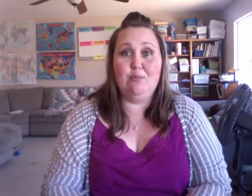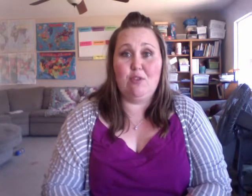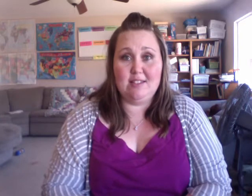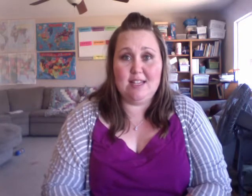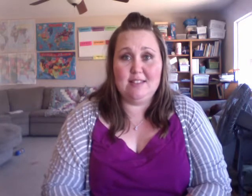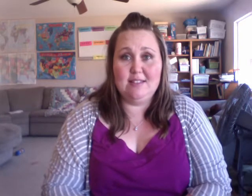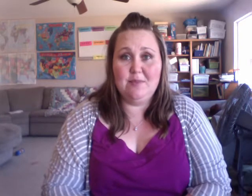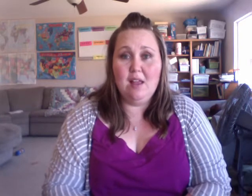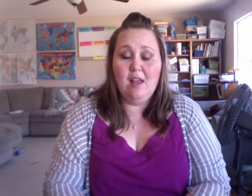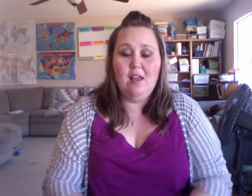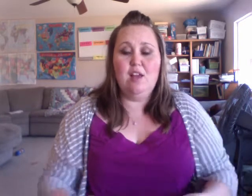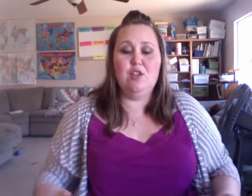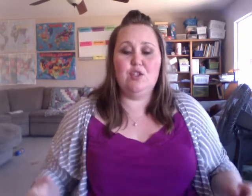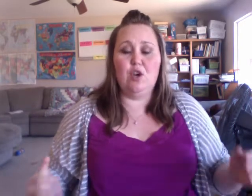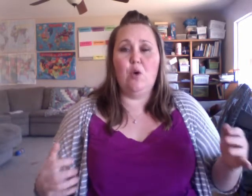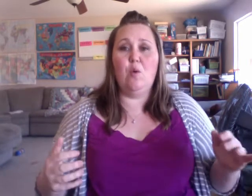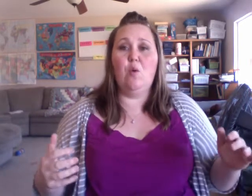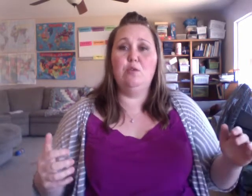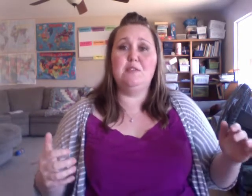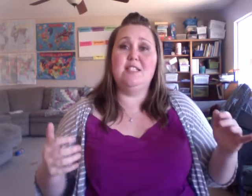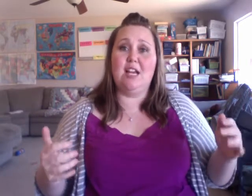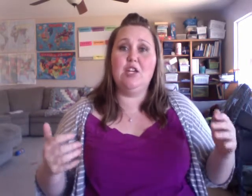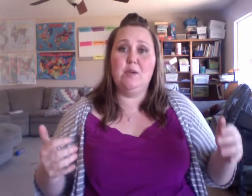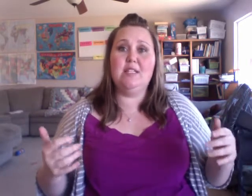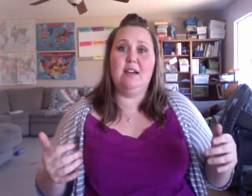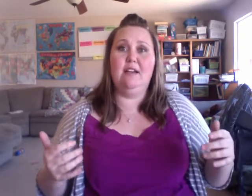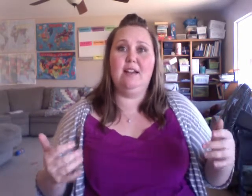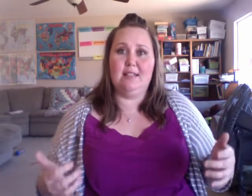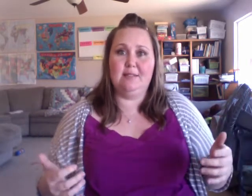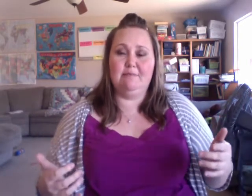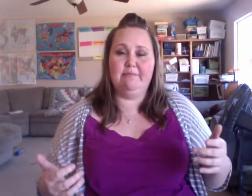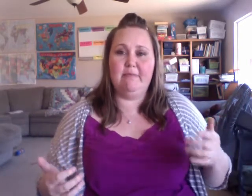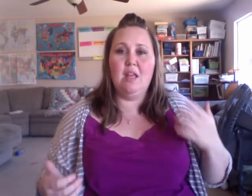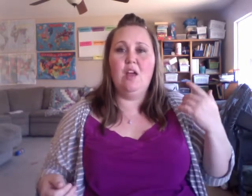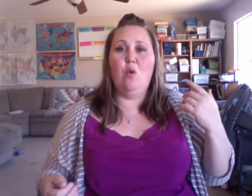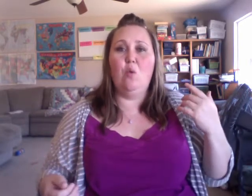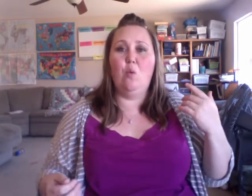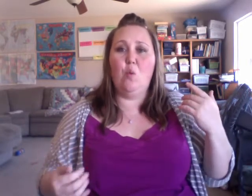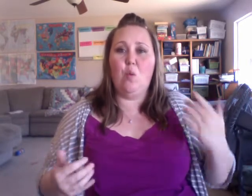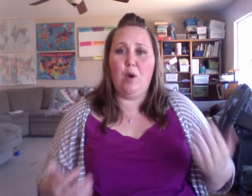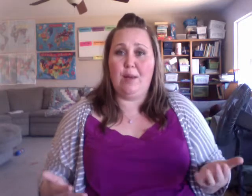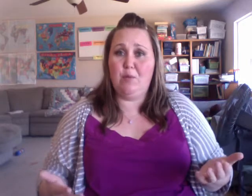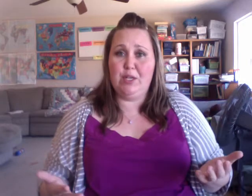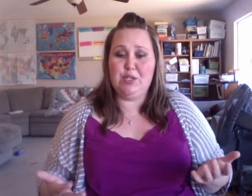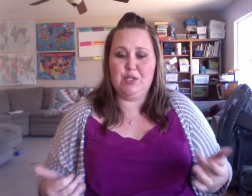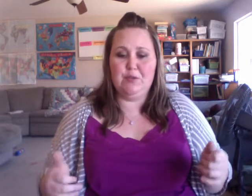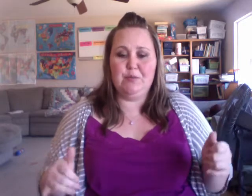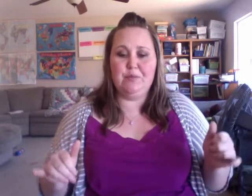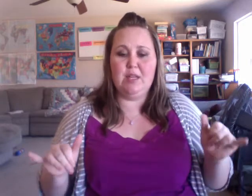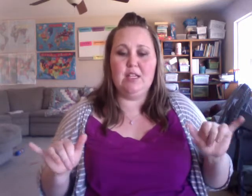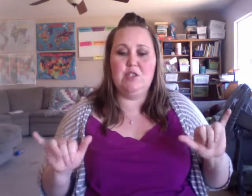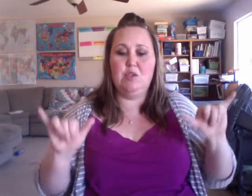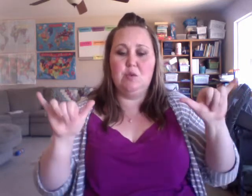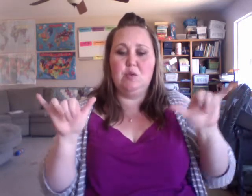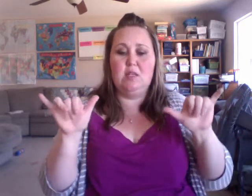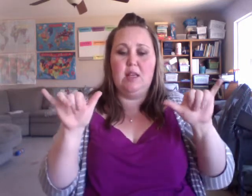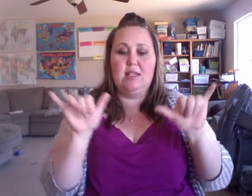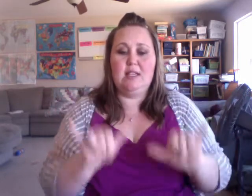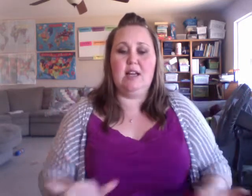process. So to sign unitarianism, what I'm going to do is use the sign